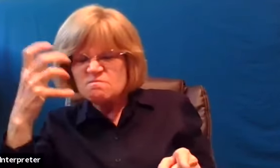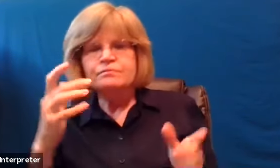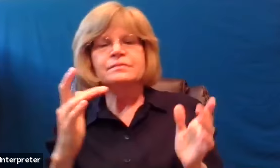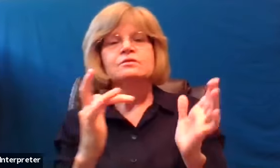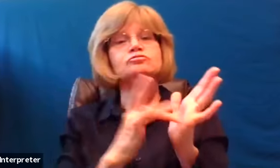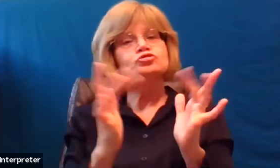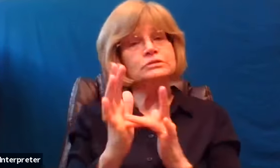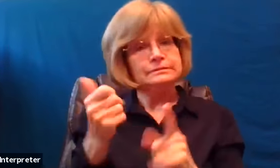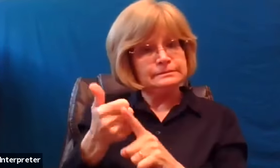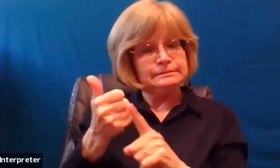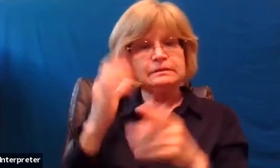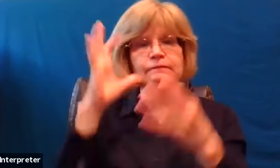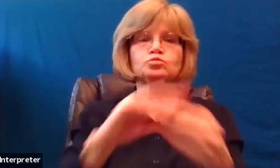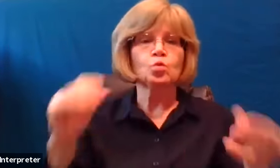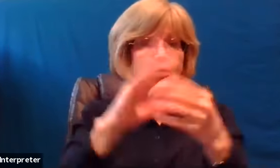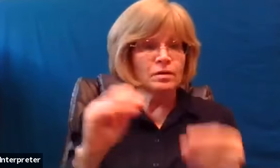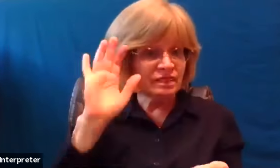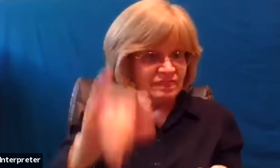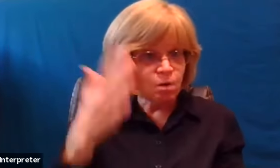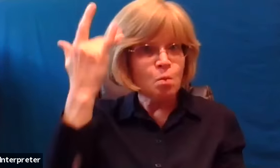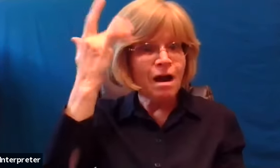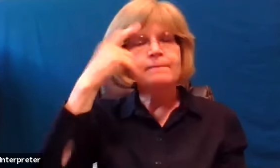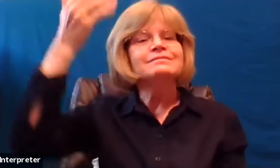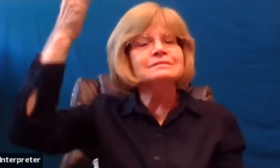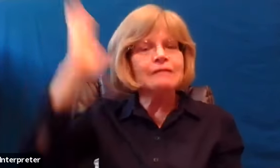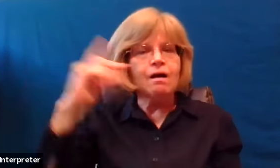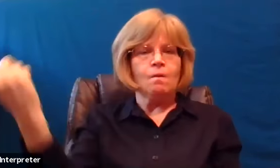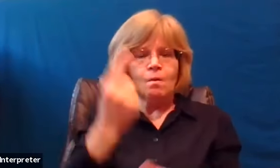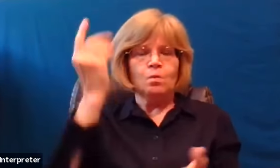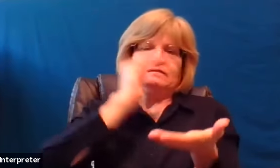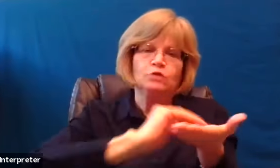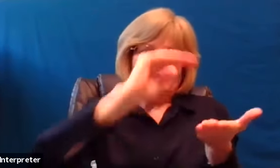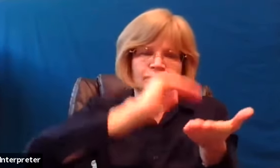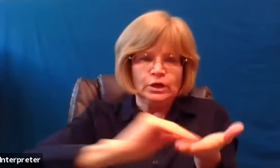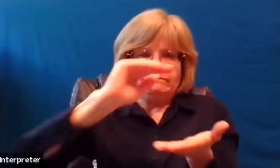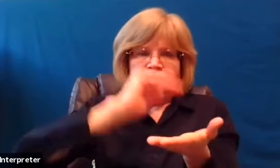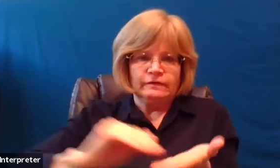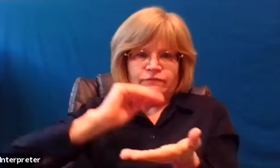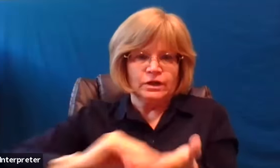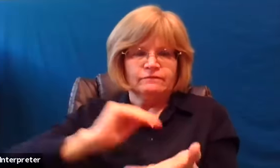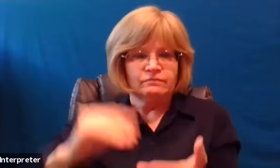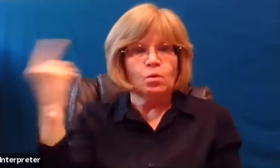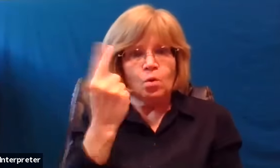always forgiving us always and god does that so that we can remember to forgive others